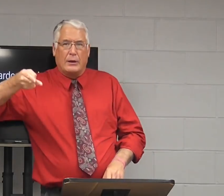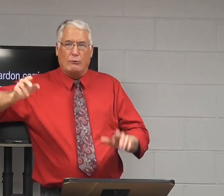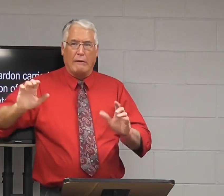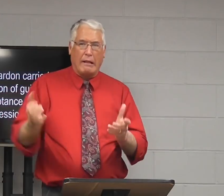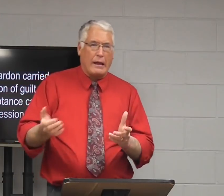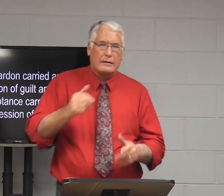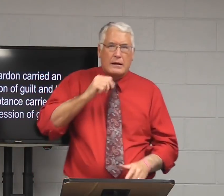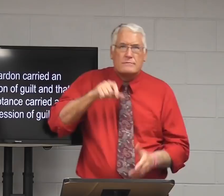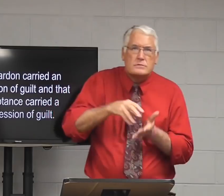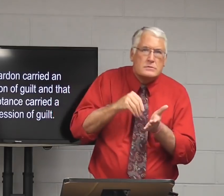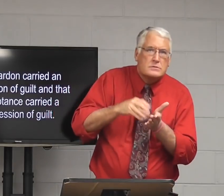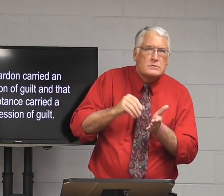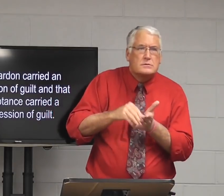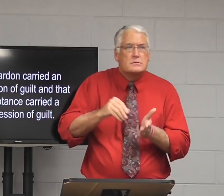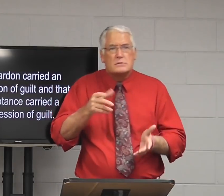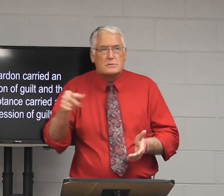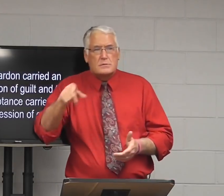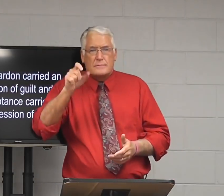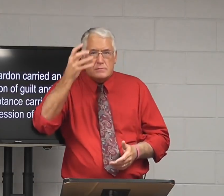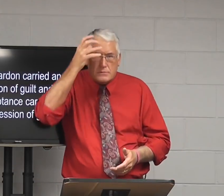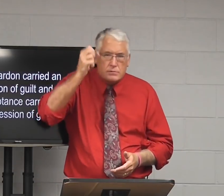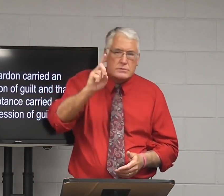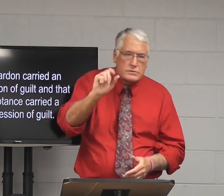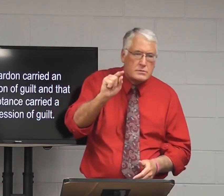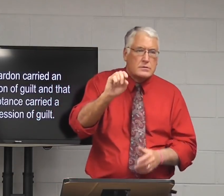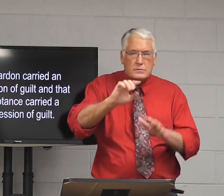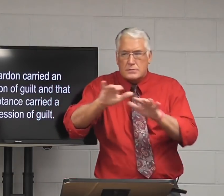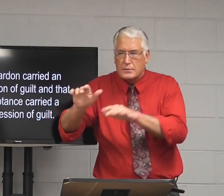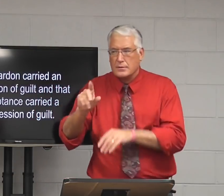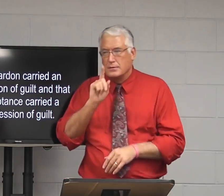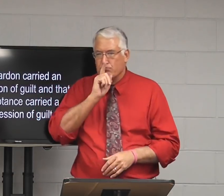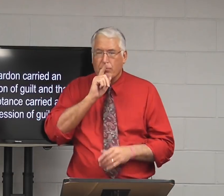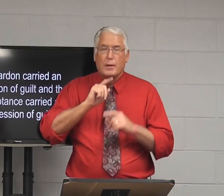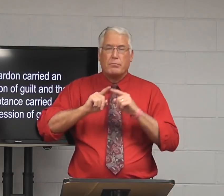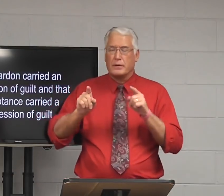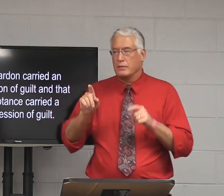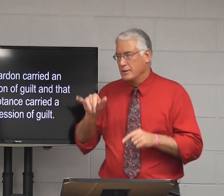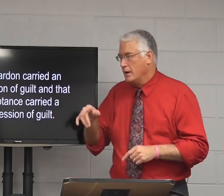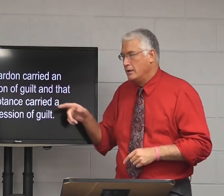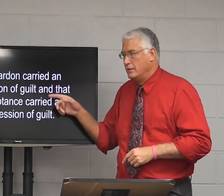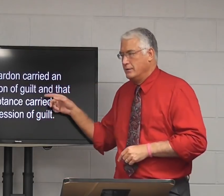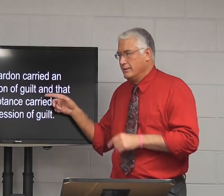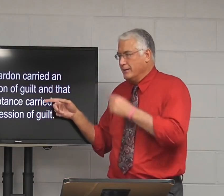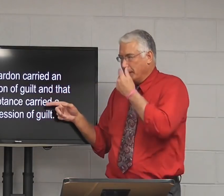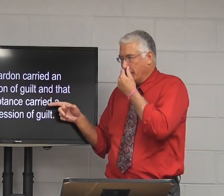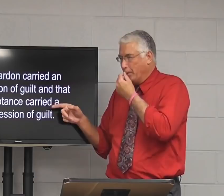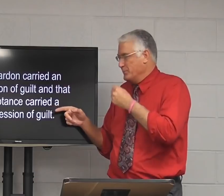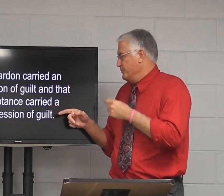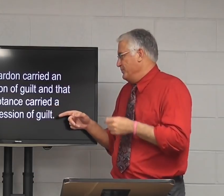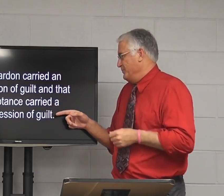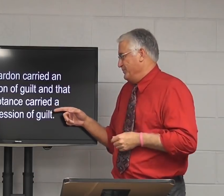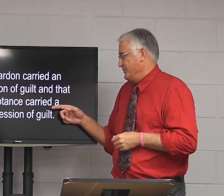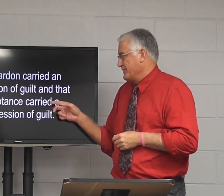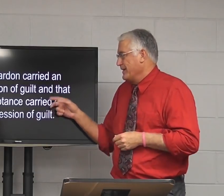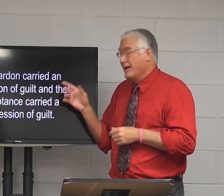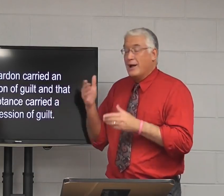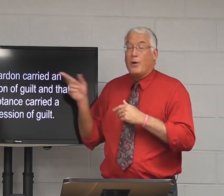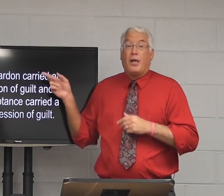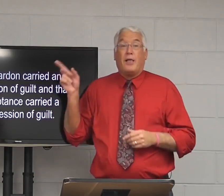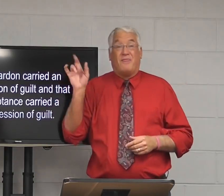It says, not a history class. So I don't want you to have to think you have to remember all these dates or everything. But this was a quote stated in a court trial